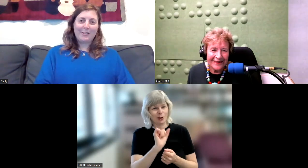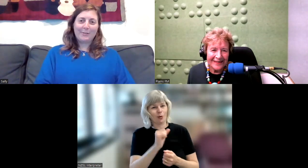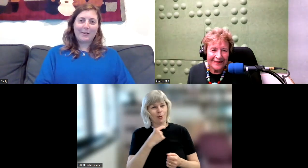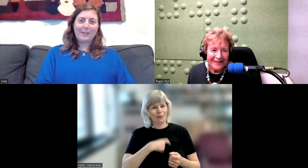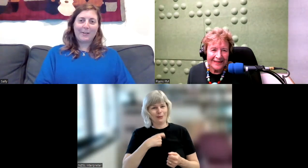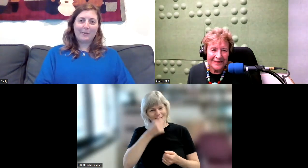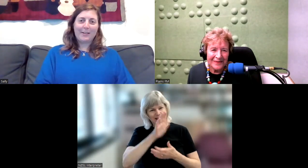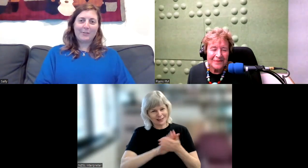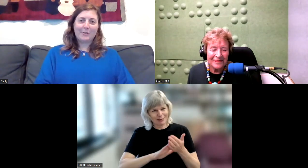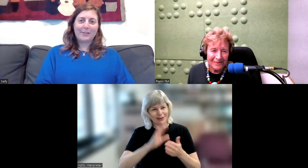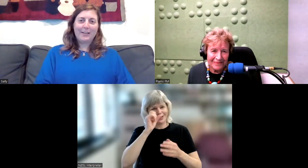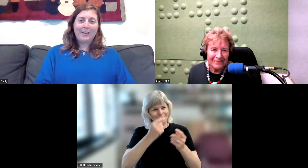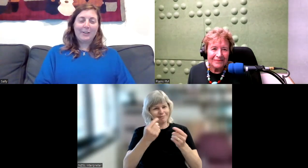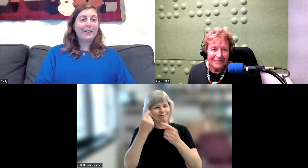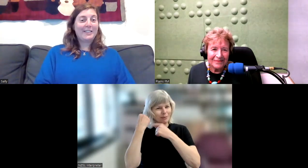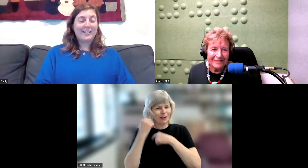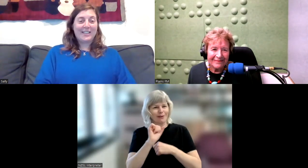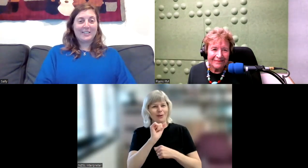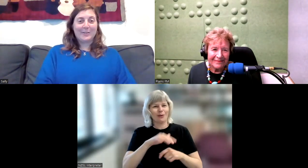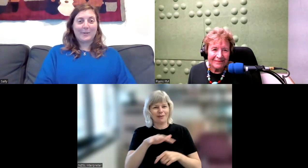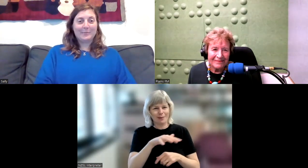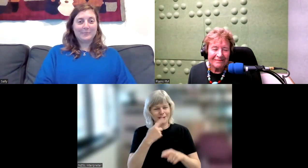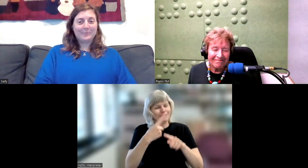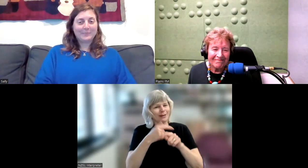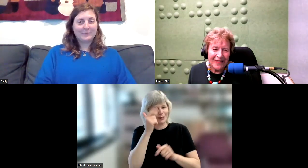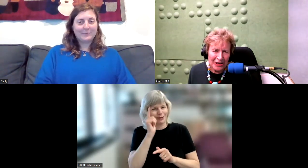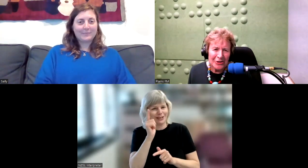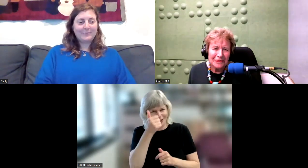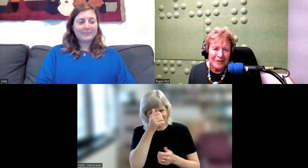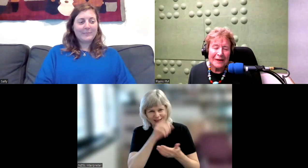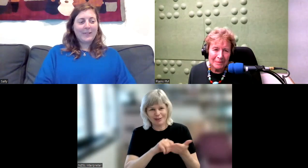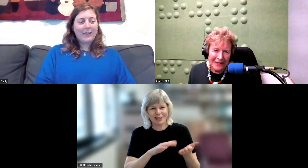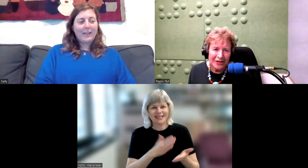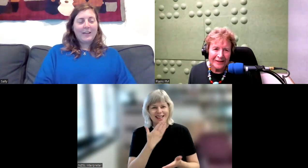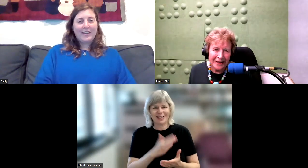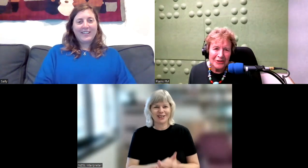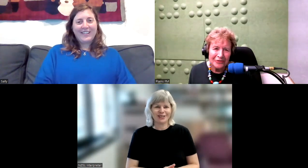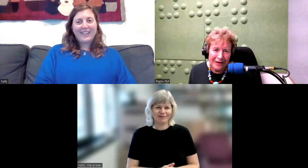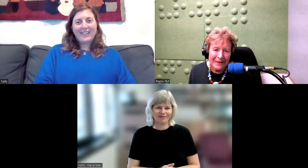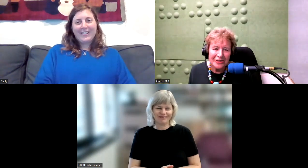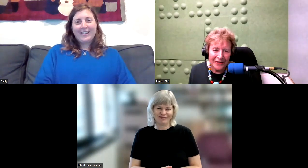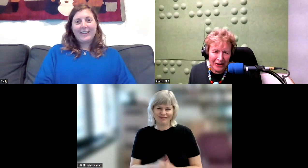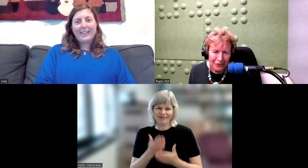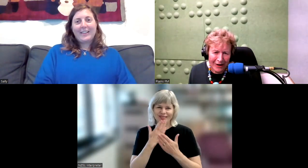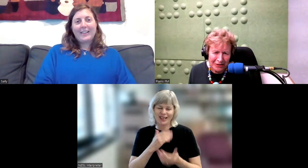this Kōrero as well as your knowledge as a teacher as well. Thank you. It's been a pleasure. Thank you very much. And thank you, Rachel.